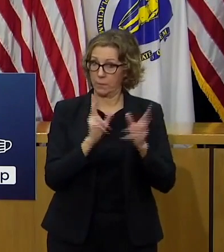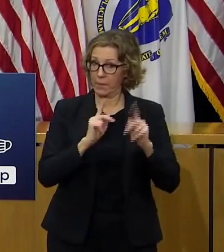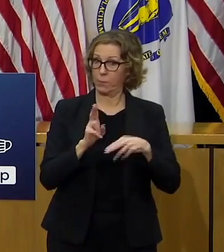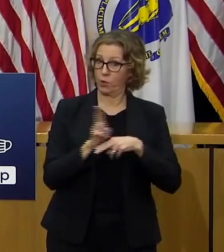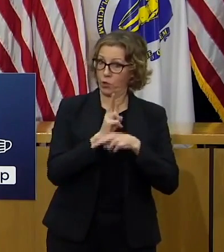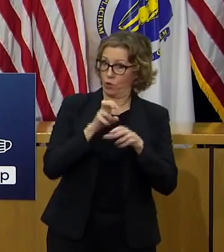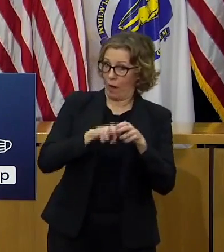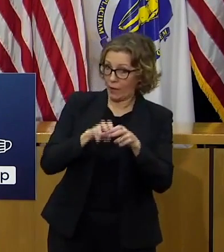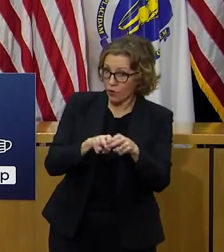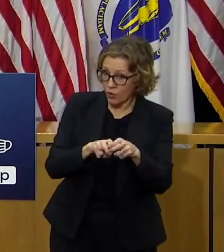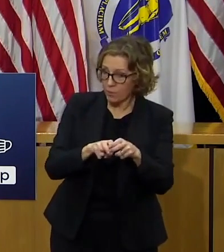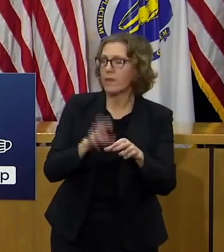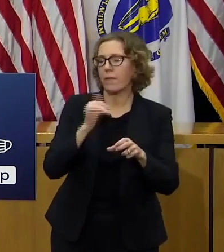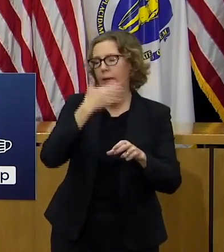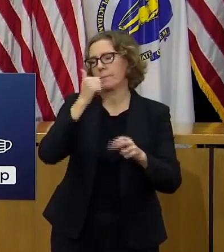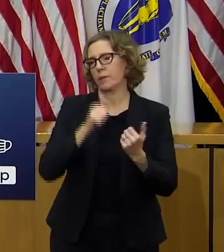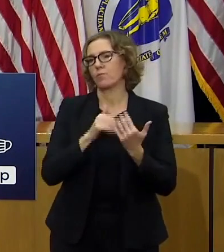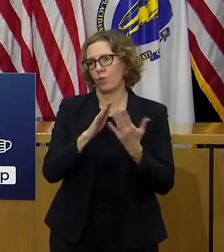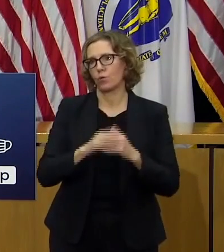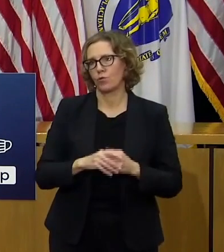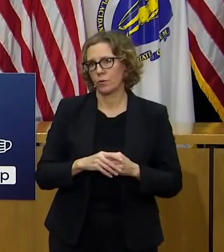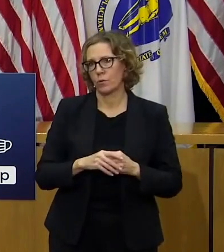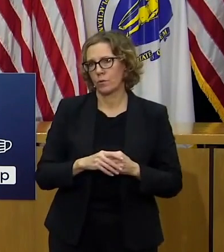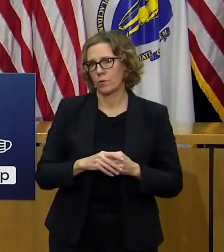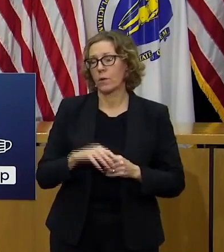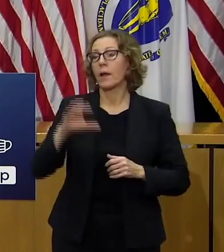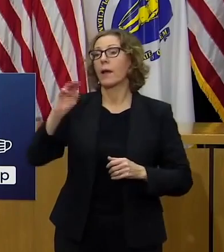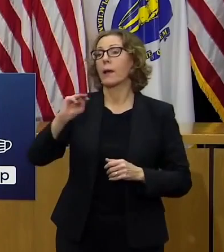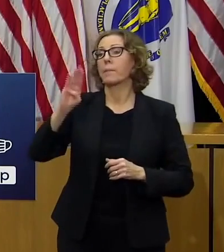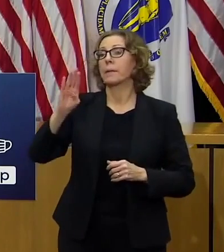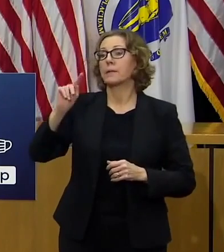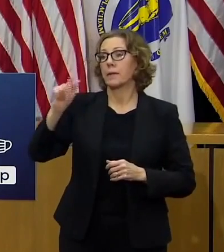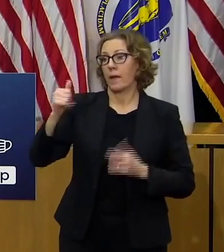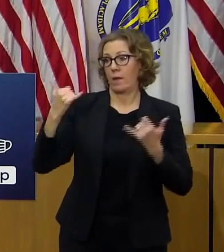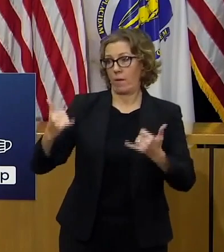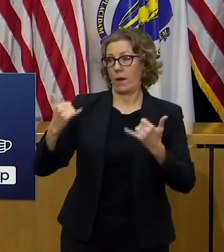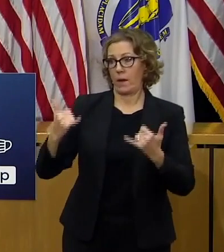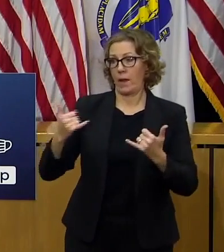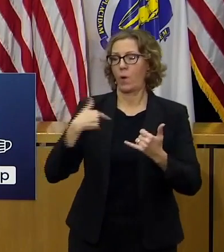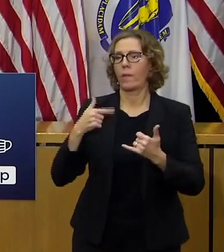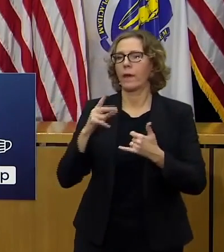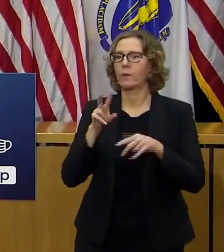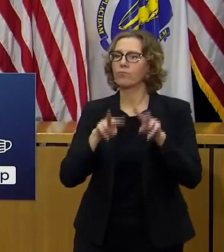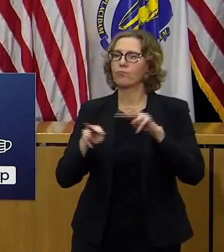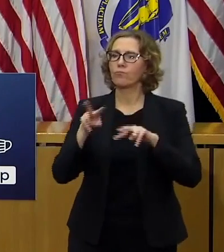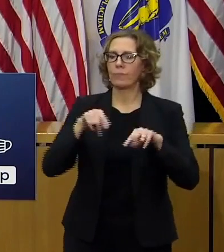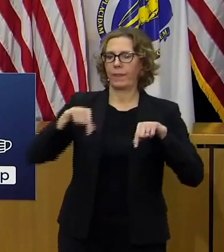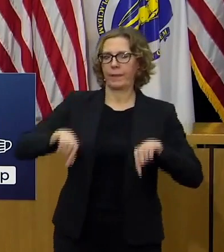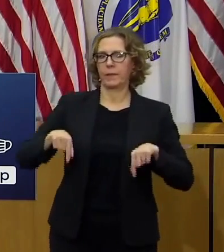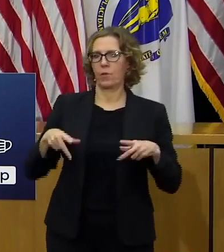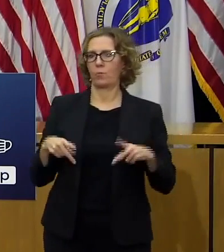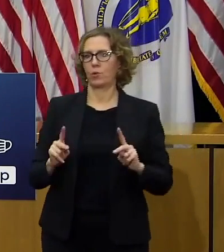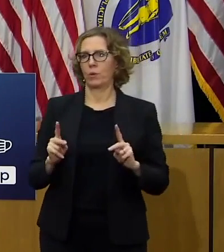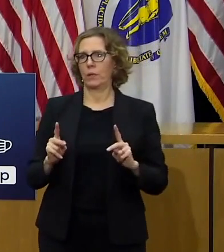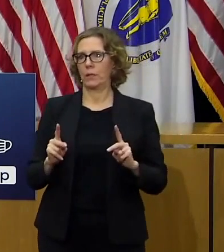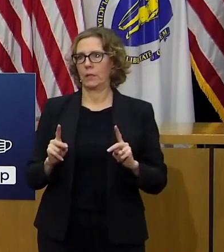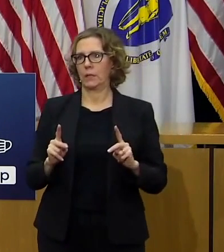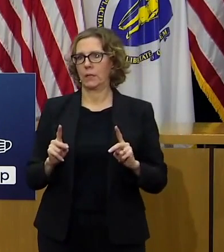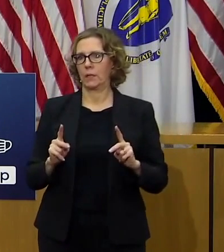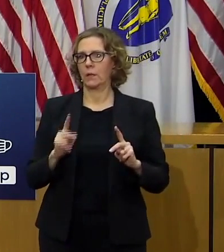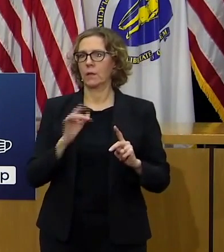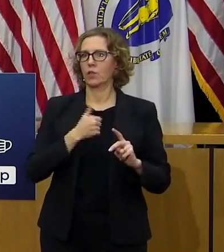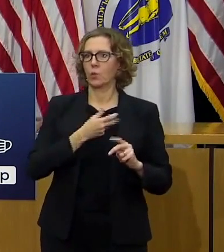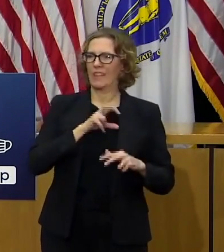go and i think the fact that the t is using this as an opportunity to continue to make billion dollar